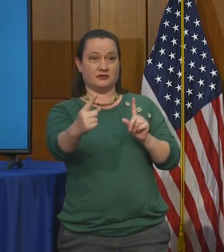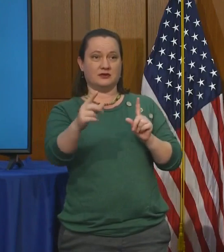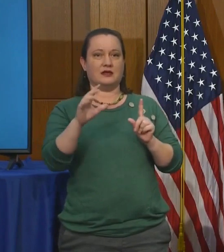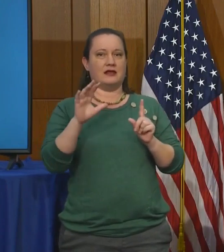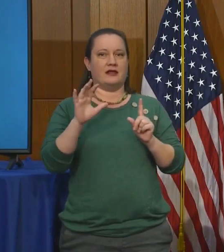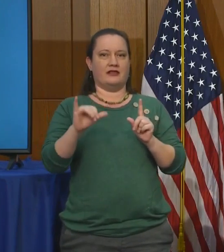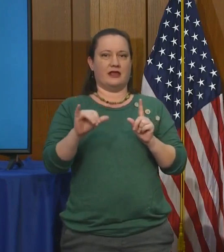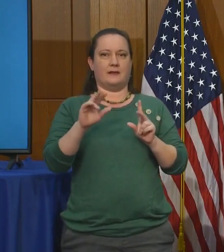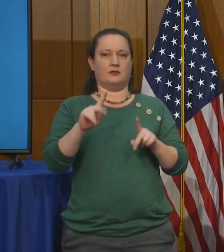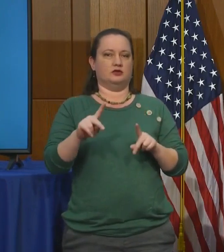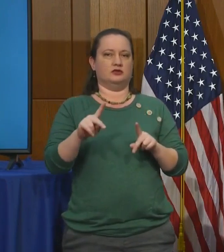isolate. you.